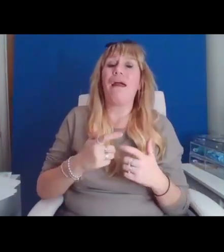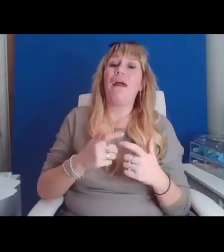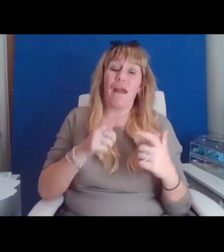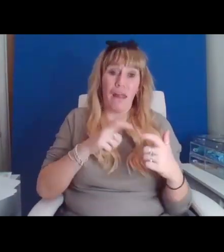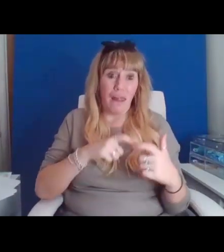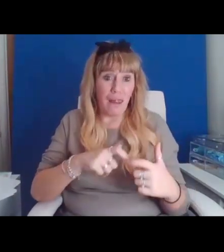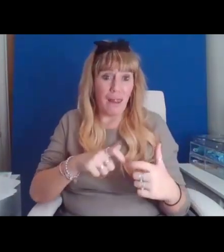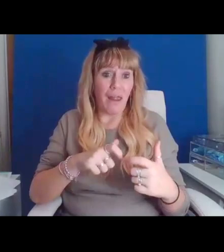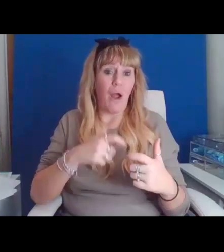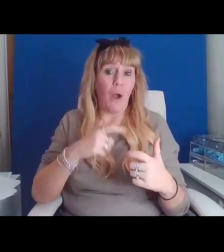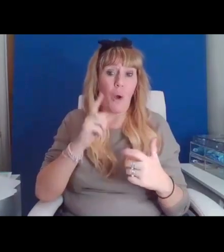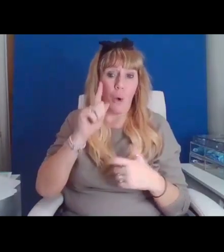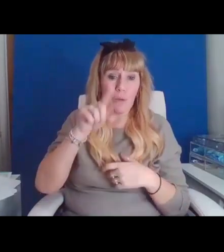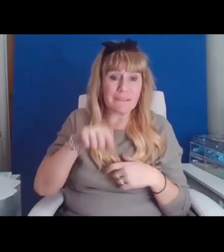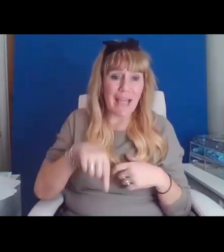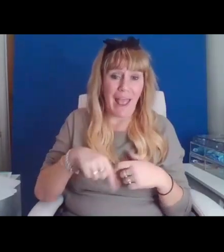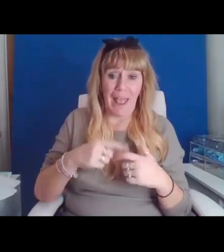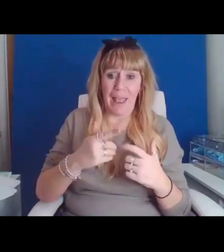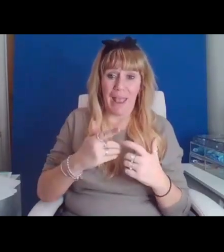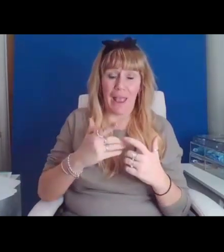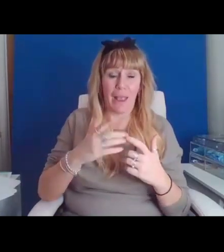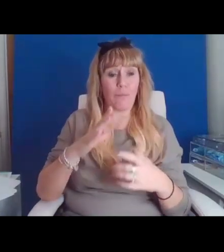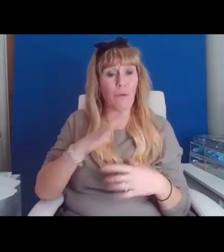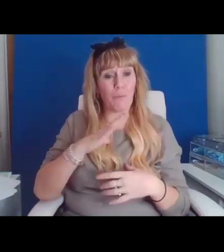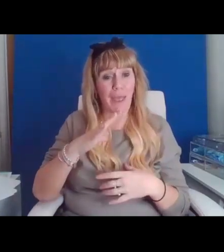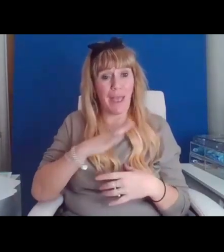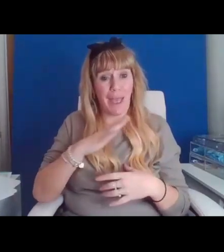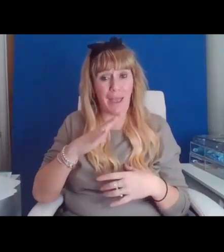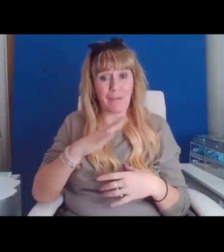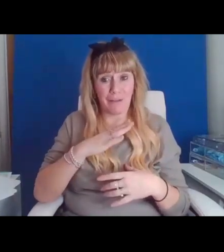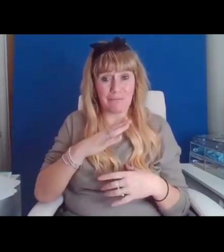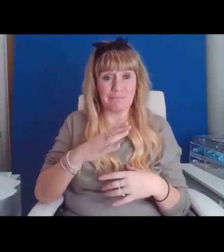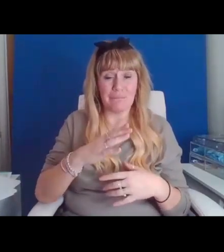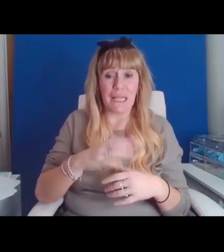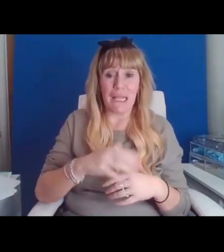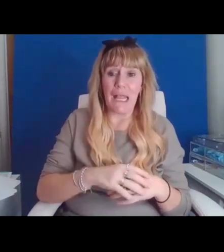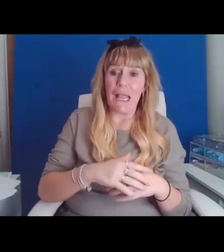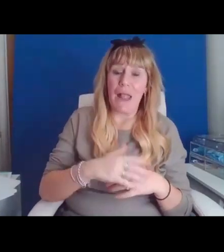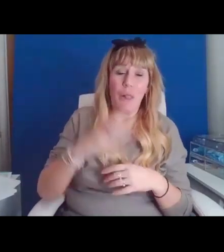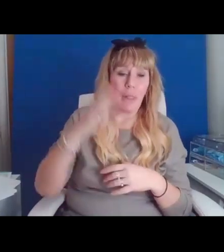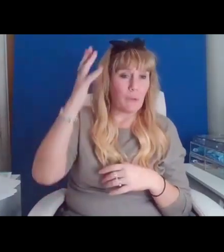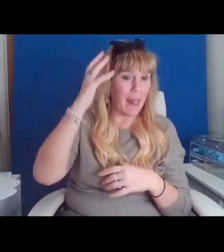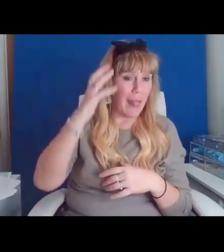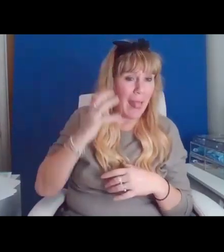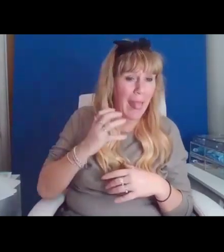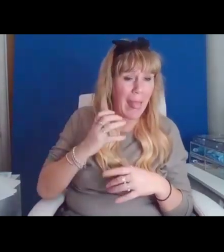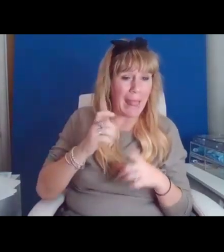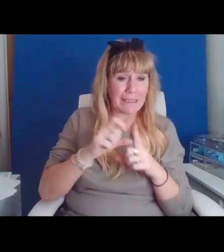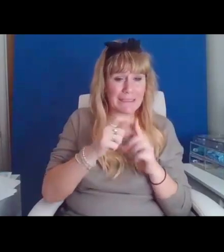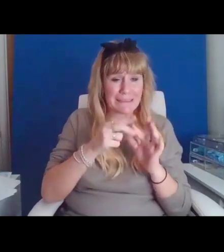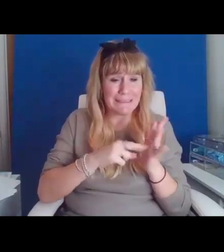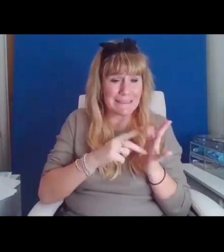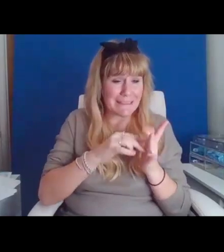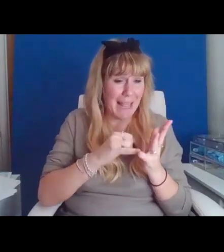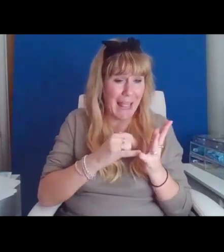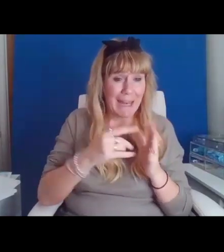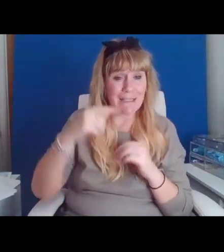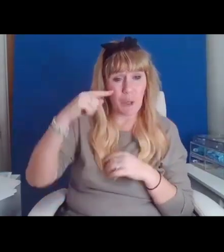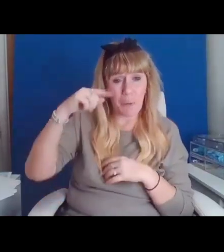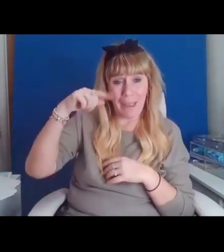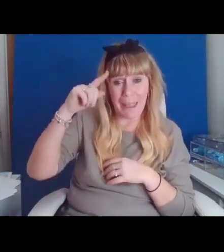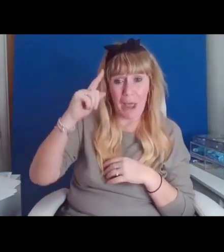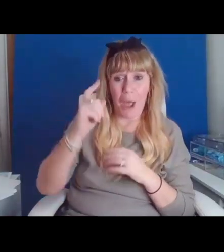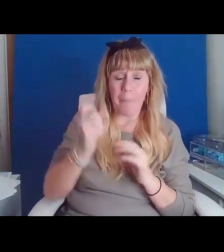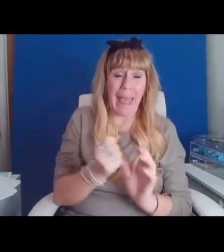preparing for the sleazeball, Miss 3D doing hair, Dennis on makeup, ecstasy on board,